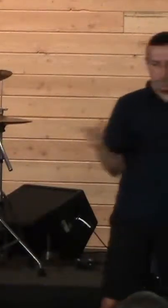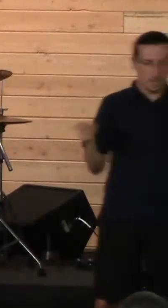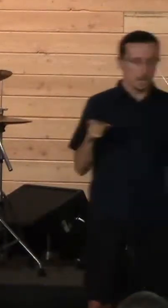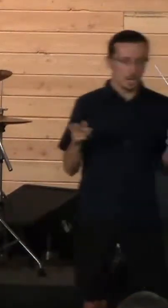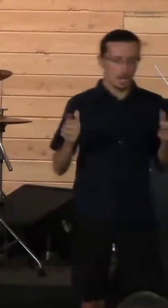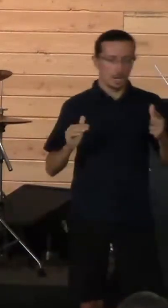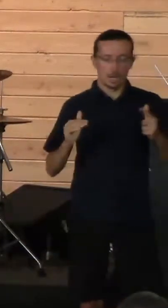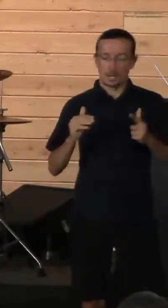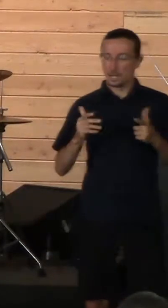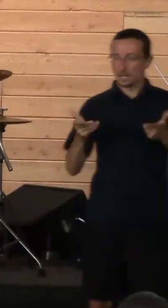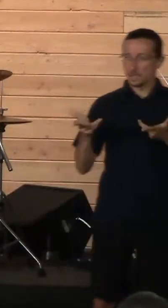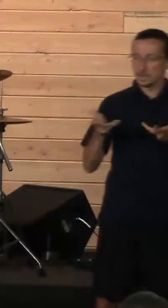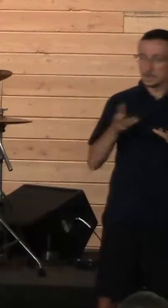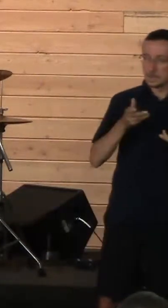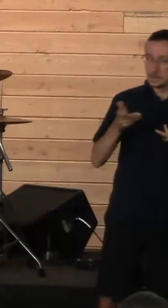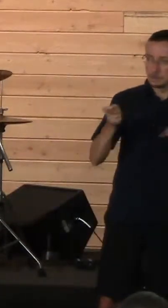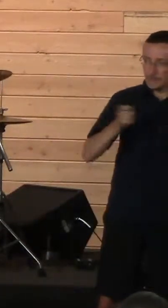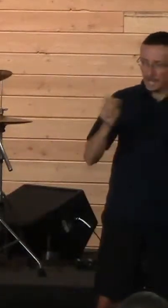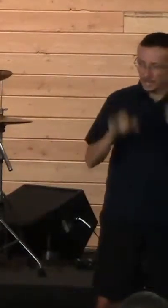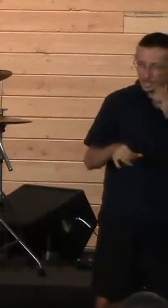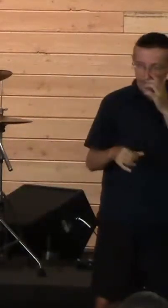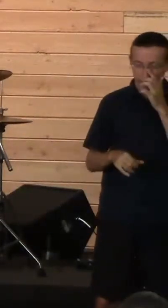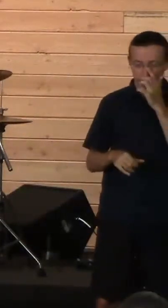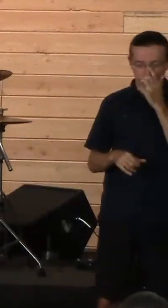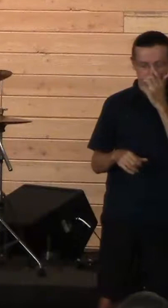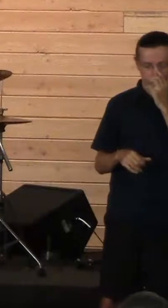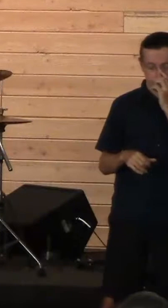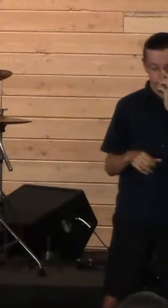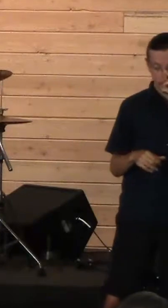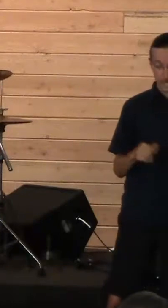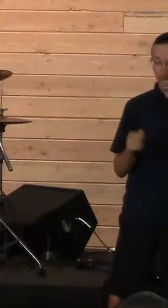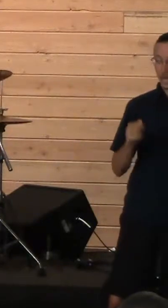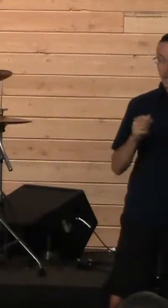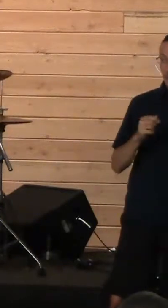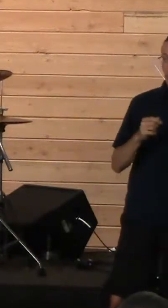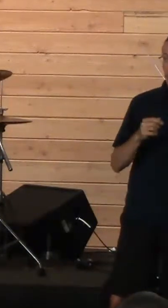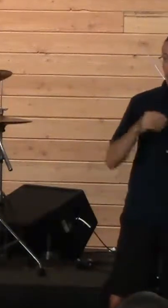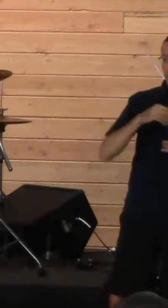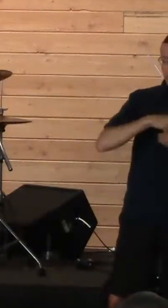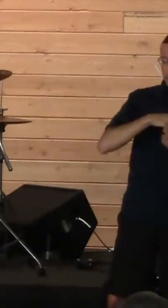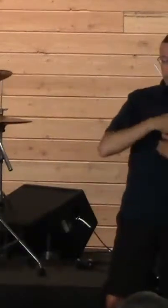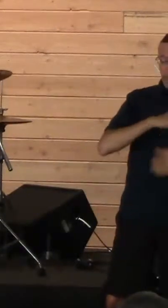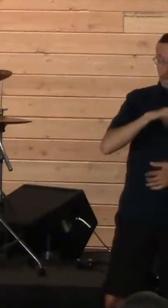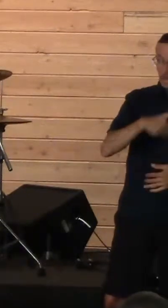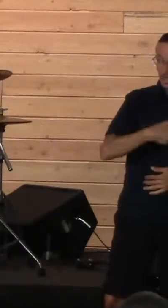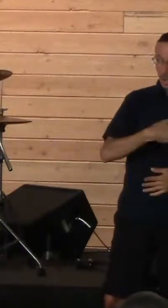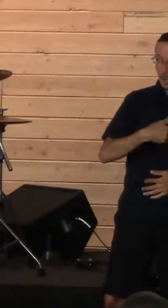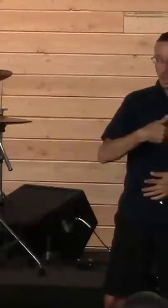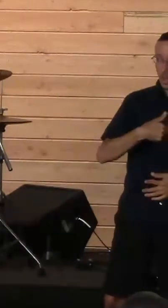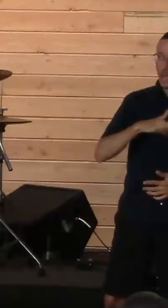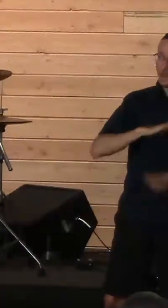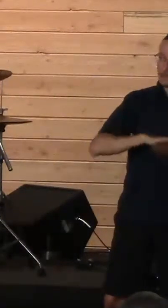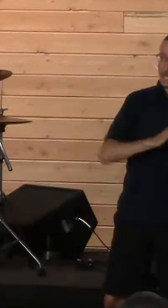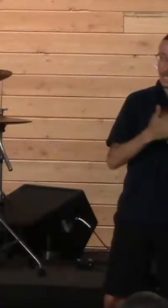And it just rooted, and rooted, and rooted in my soul, and bitterness, and anger.